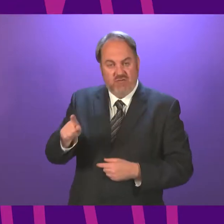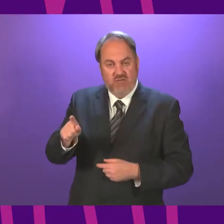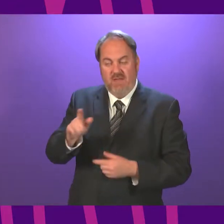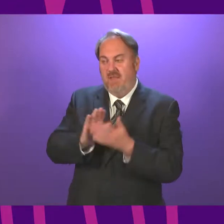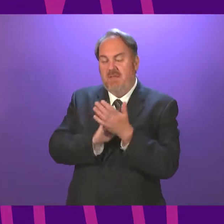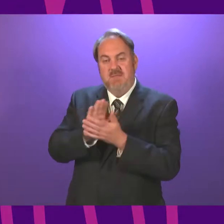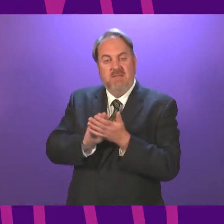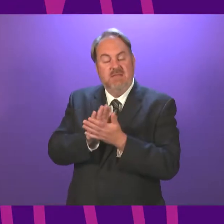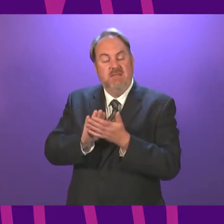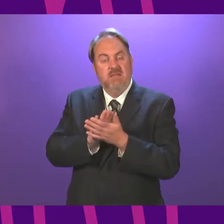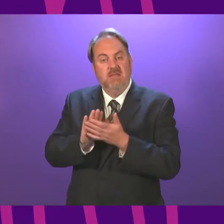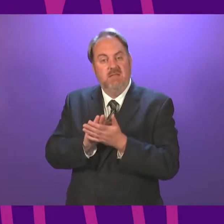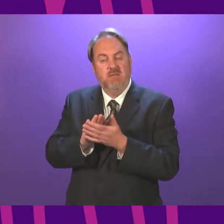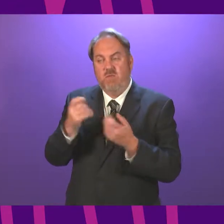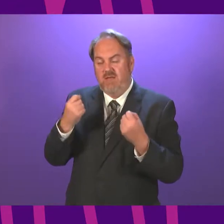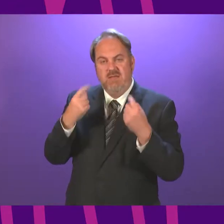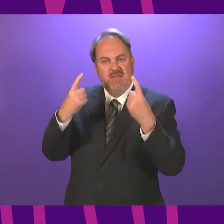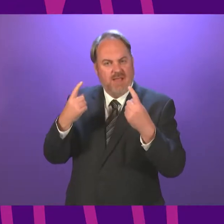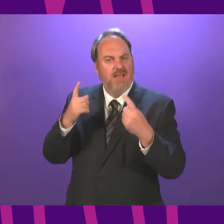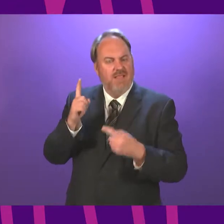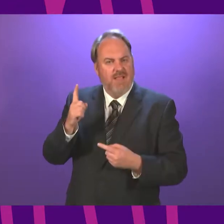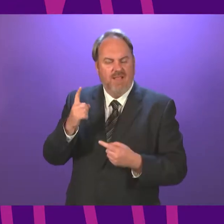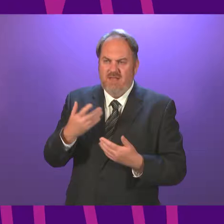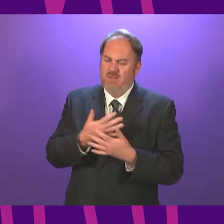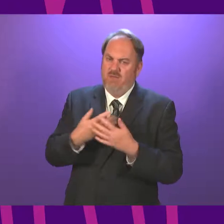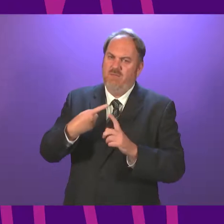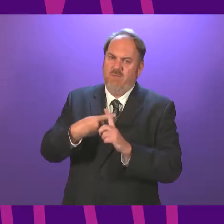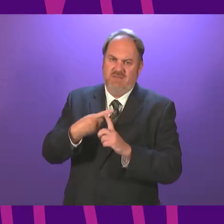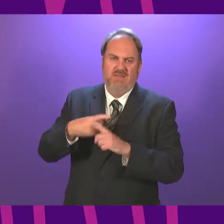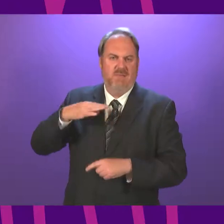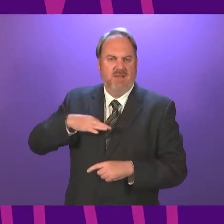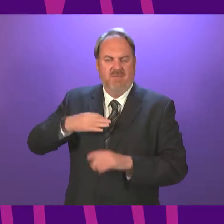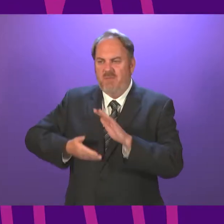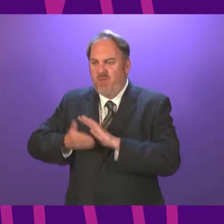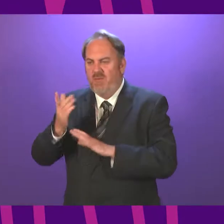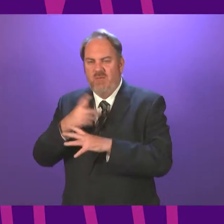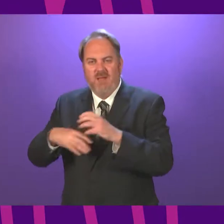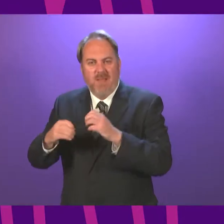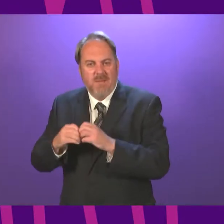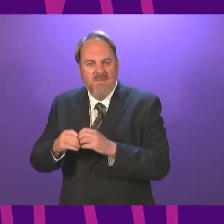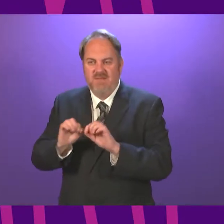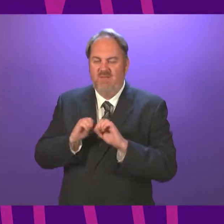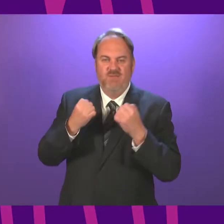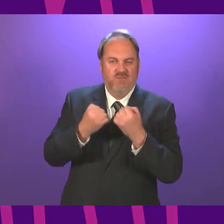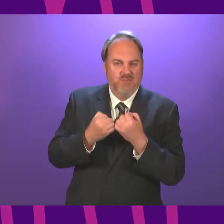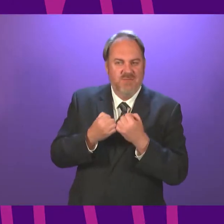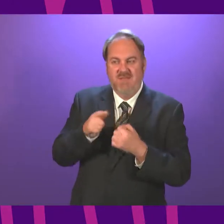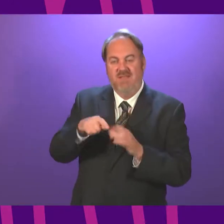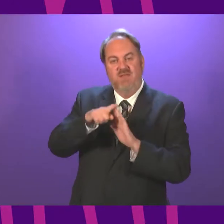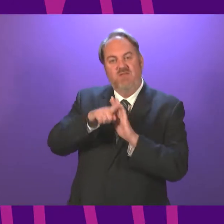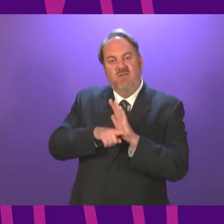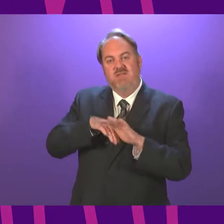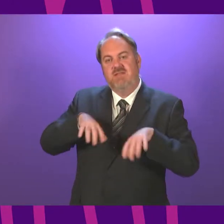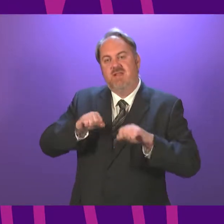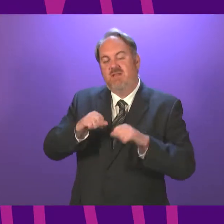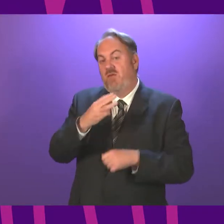recognise the social and wellbeing benefit that can be felt for attending such clubs and groups. These regulations came into force on